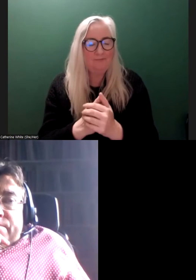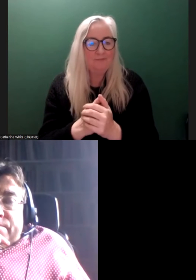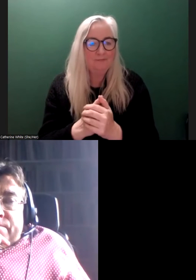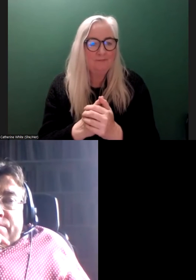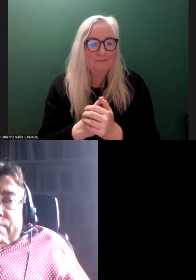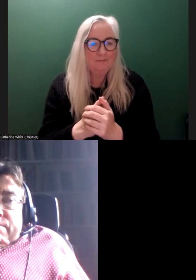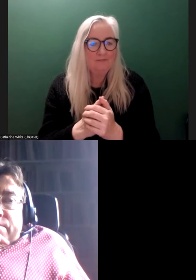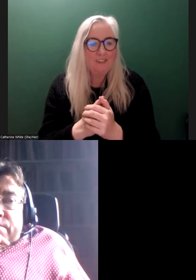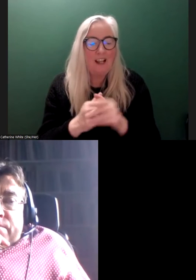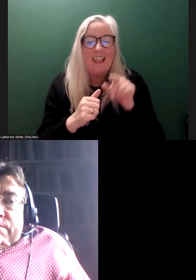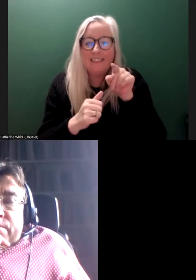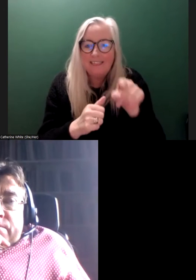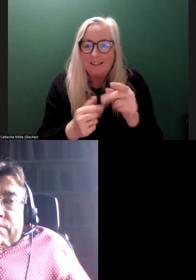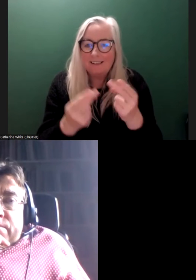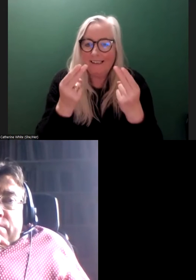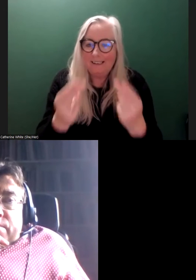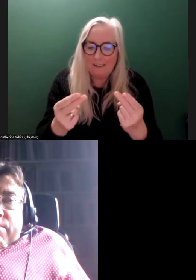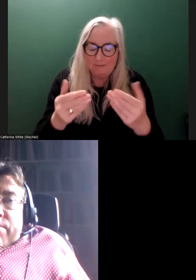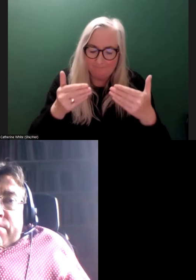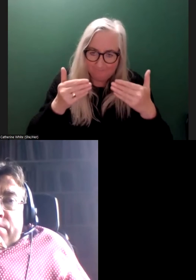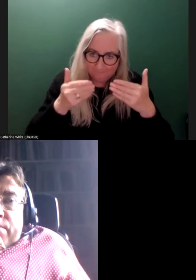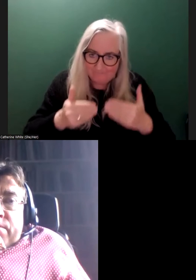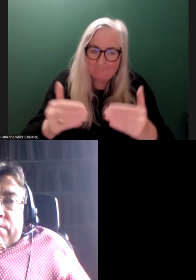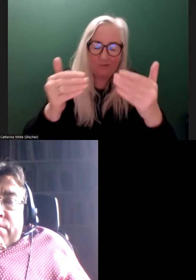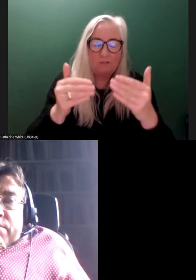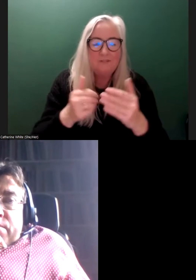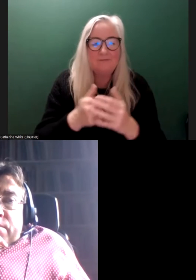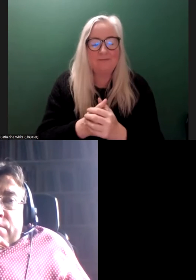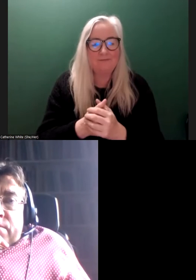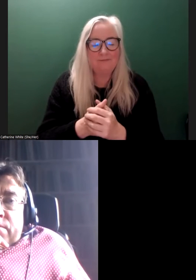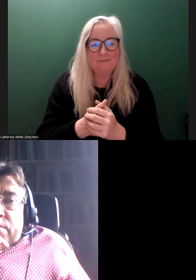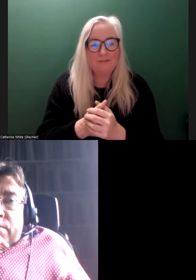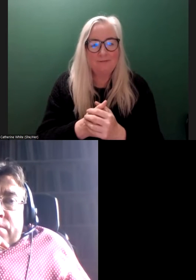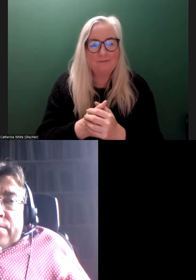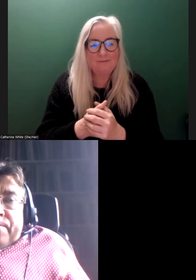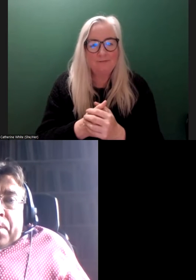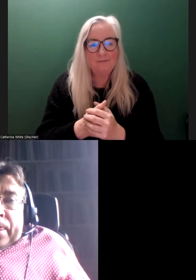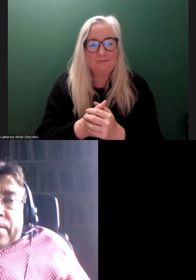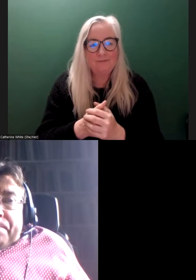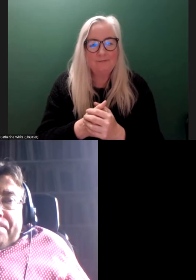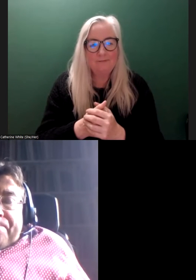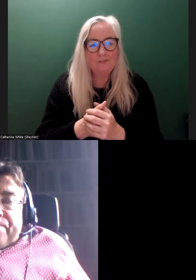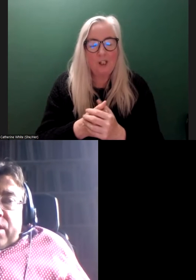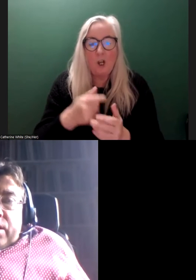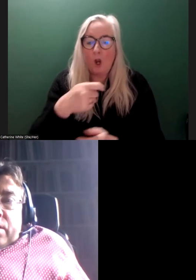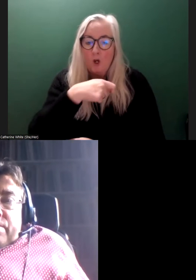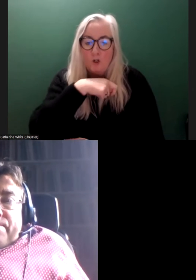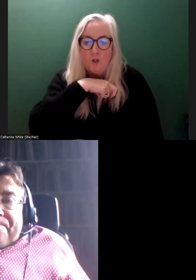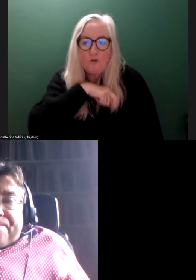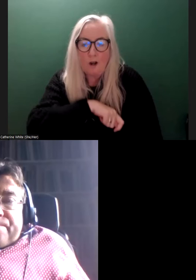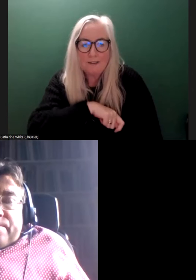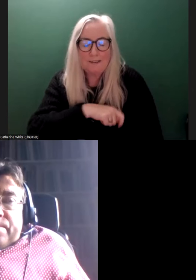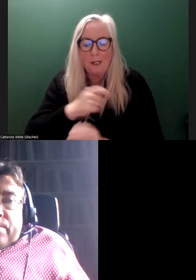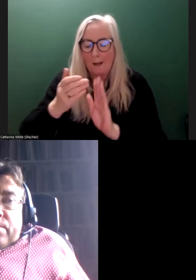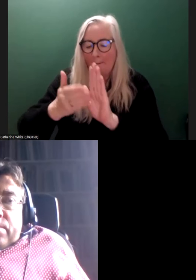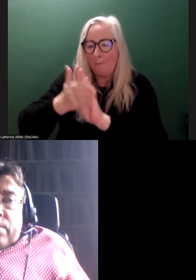And that needs to be kind of pushed forward, too. Again, though, I think it's very much so is that the trust that you're building up with people